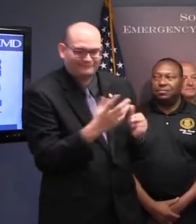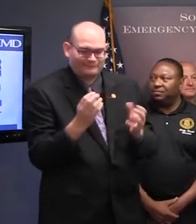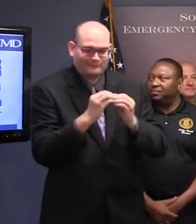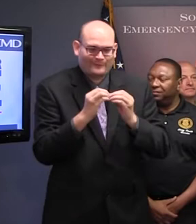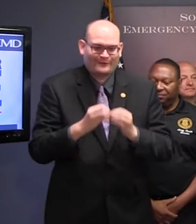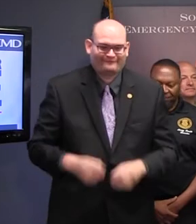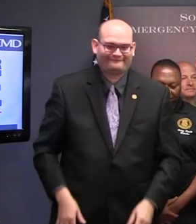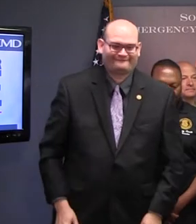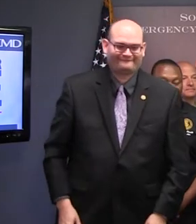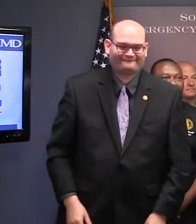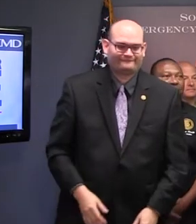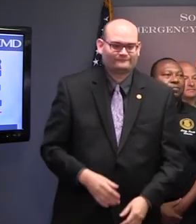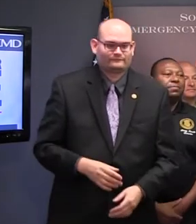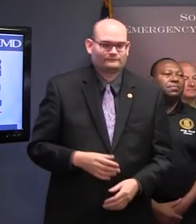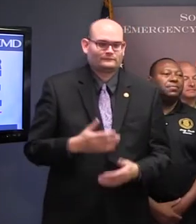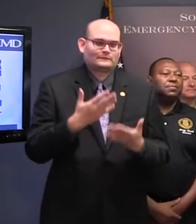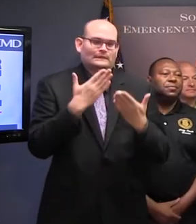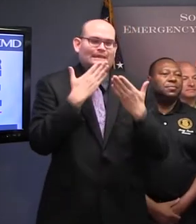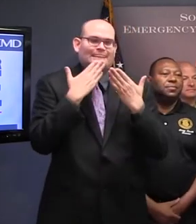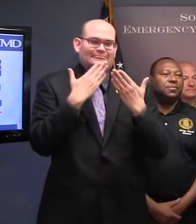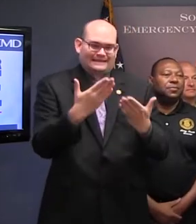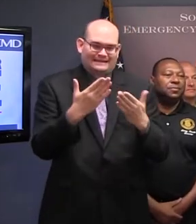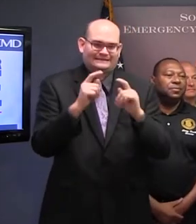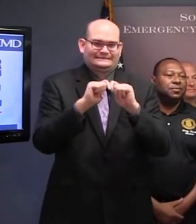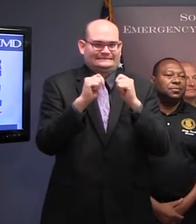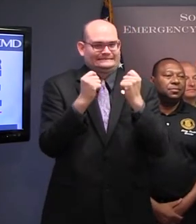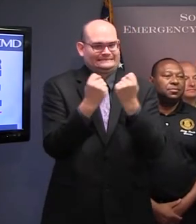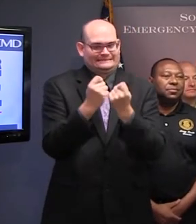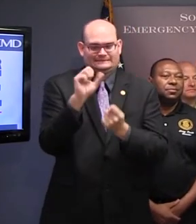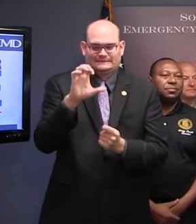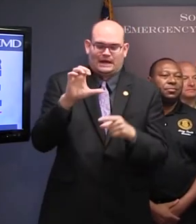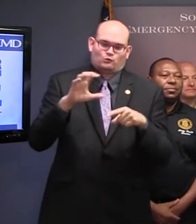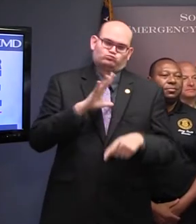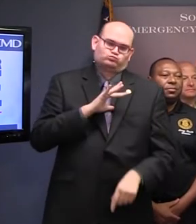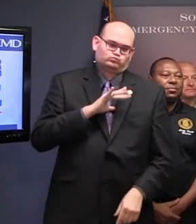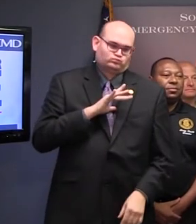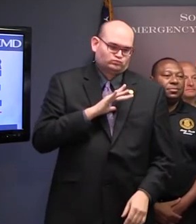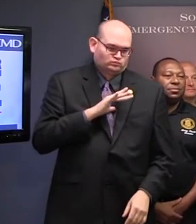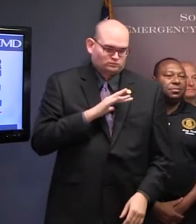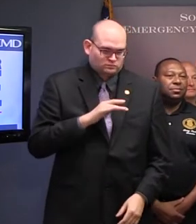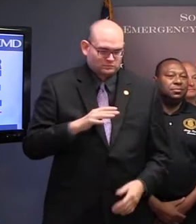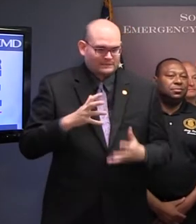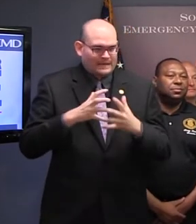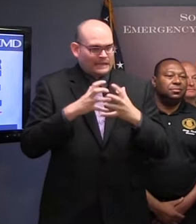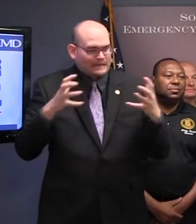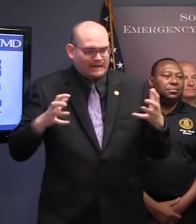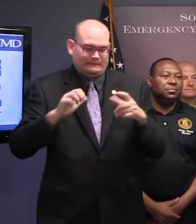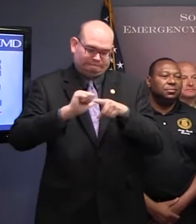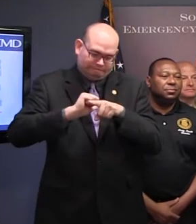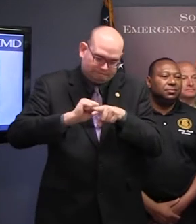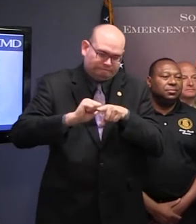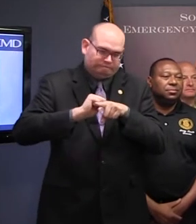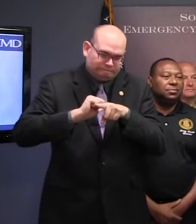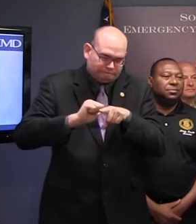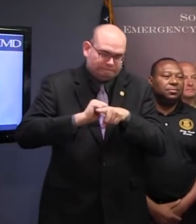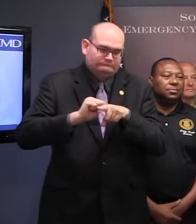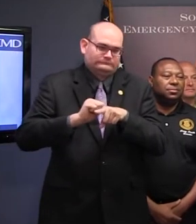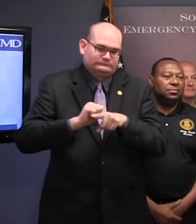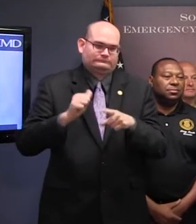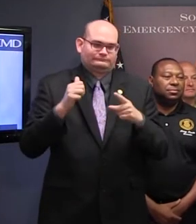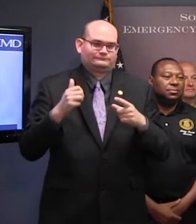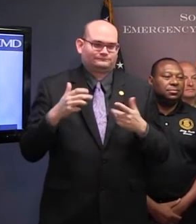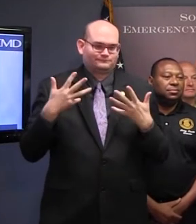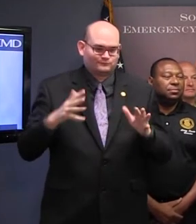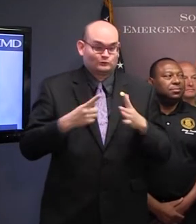team here in South Carolina. We've talked about this before. We've had a lot of practice with these things, and we're as prepared as we can